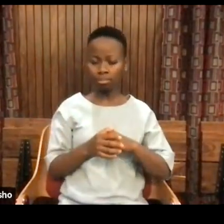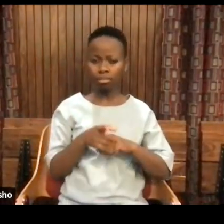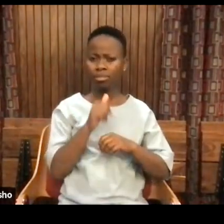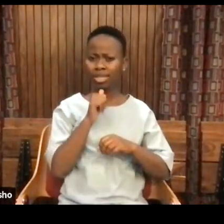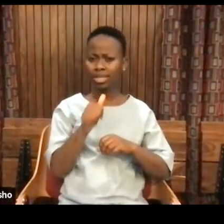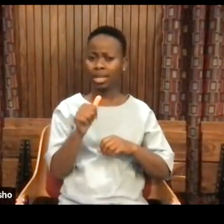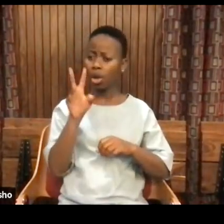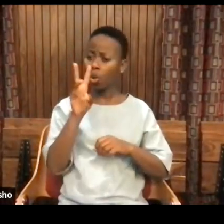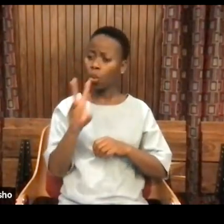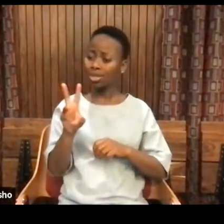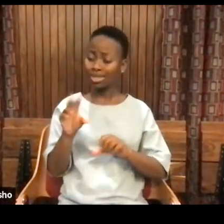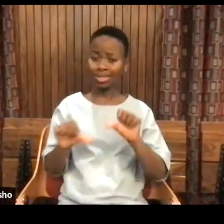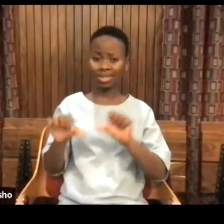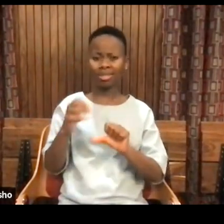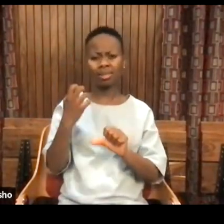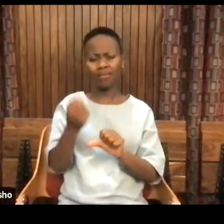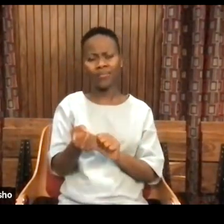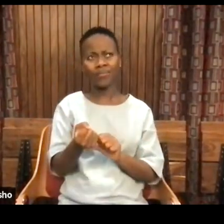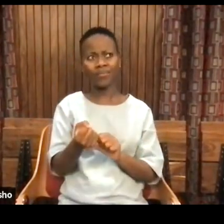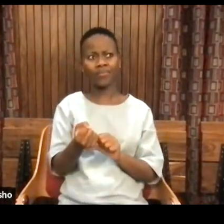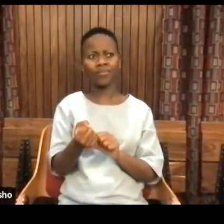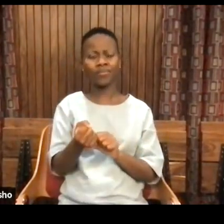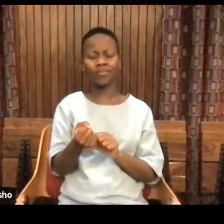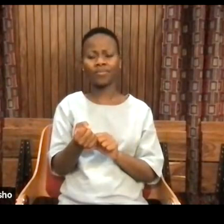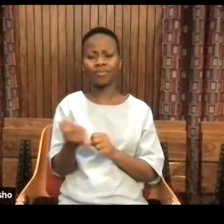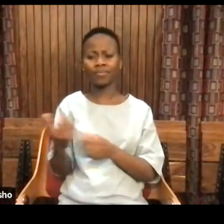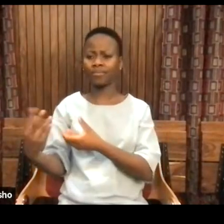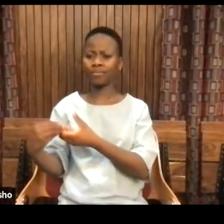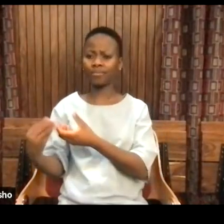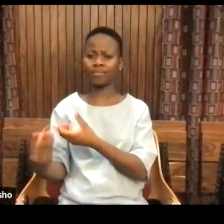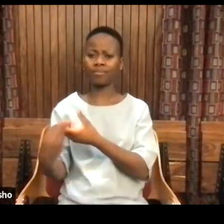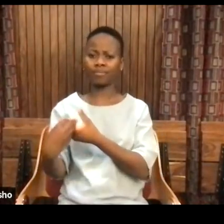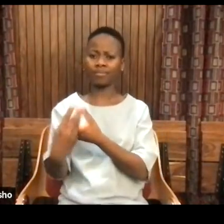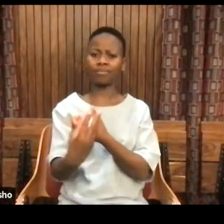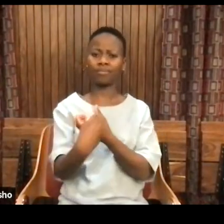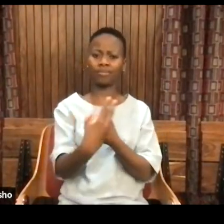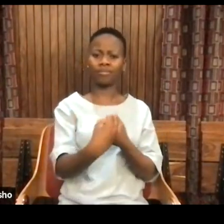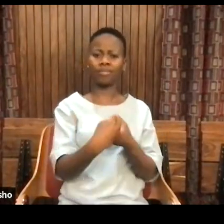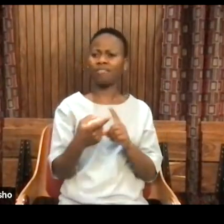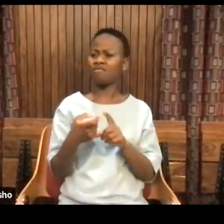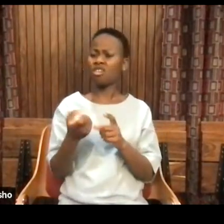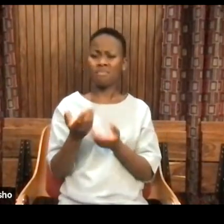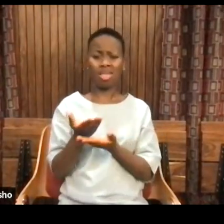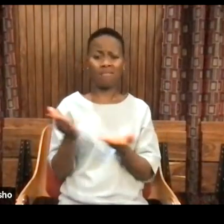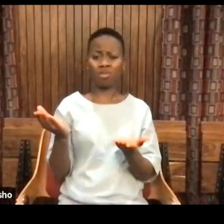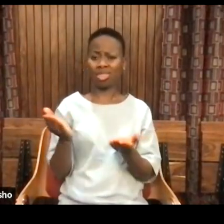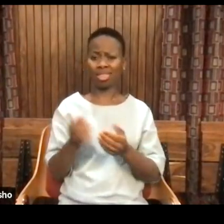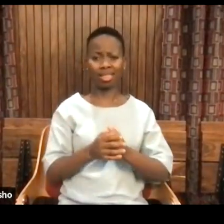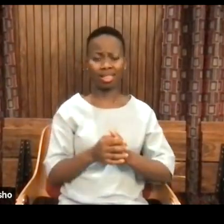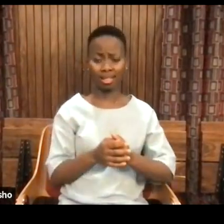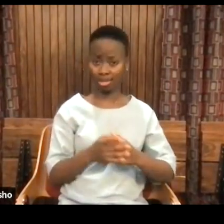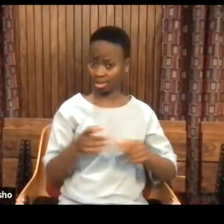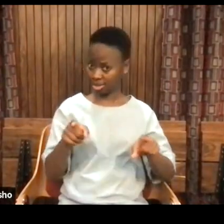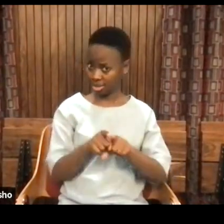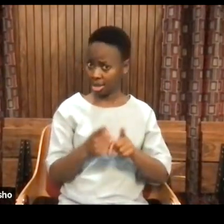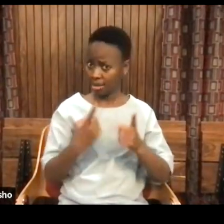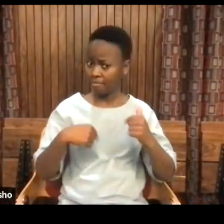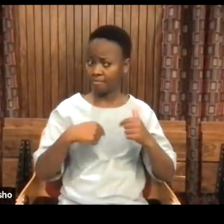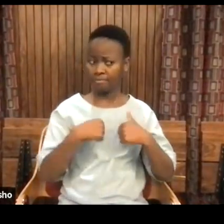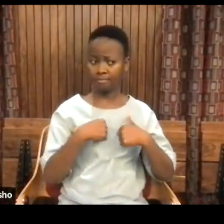everywhere. Even we Africans have contributed so immensely to what we call